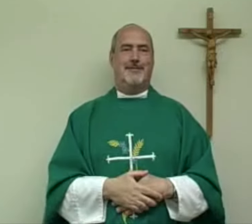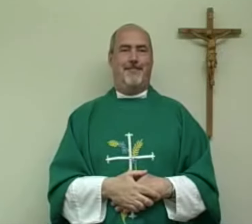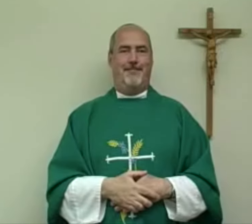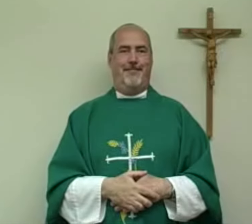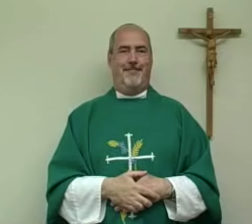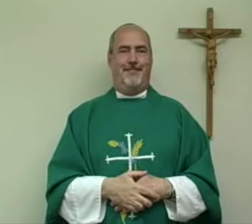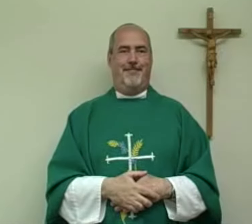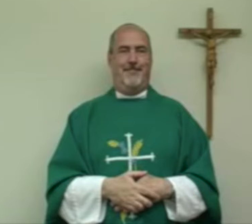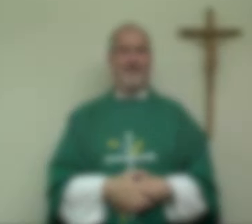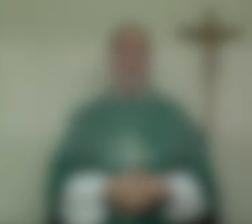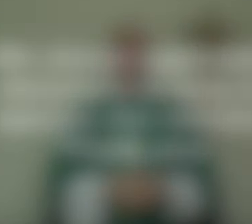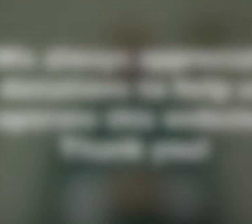bless you.